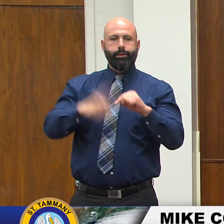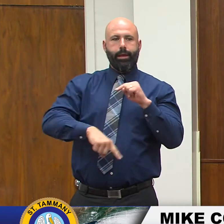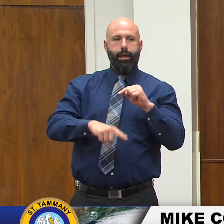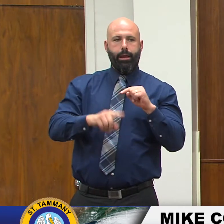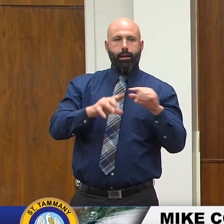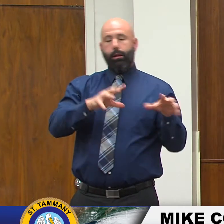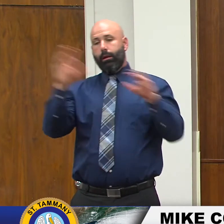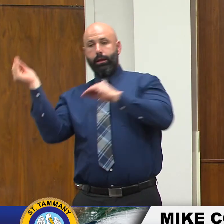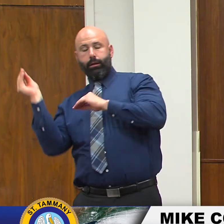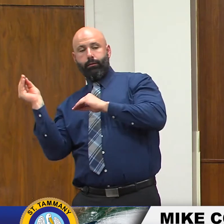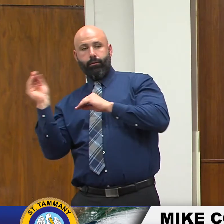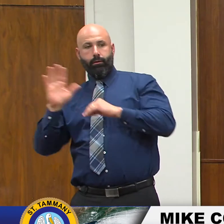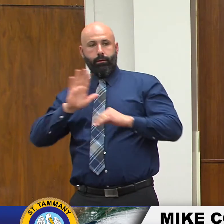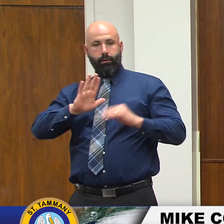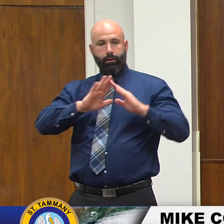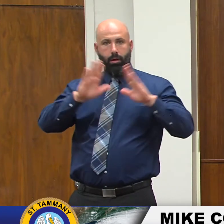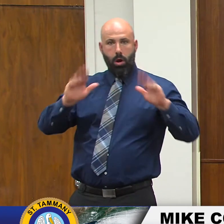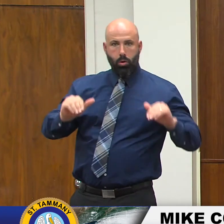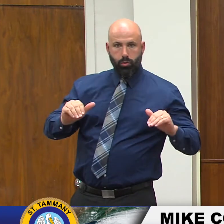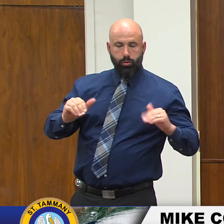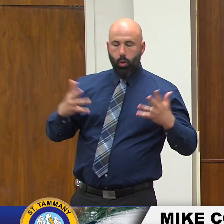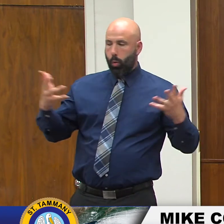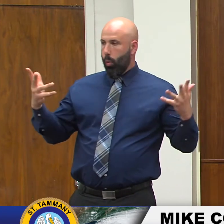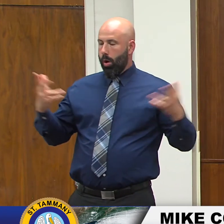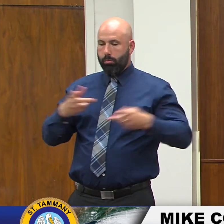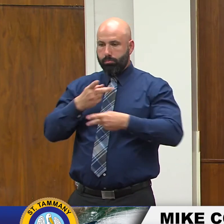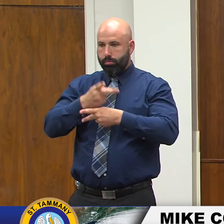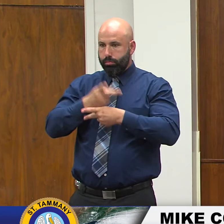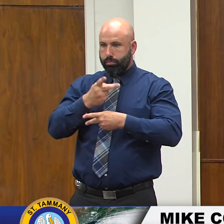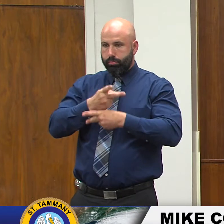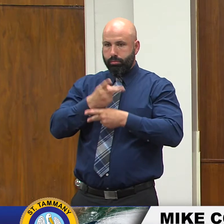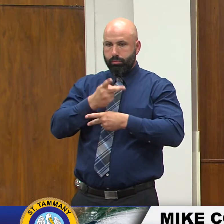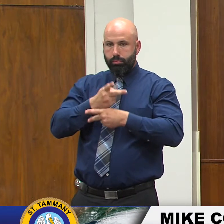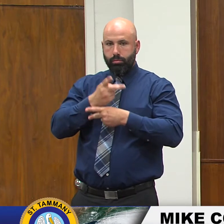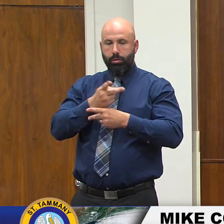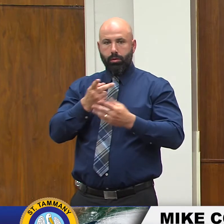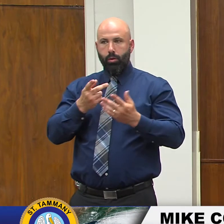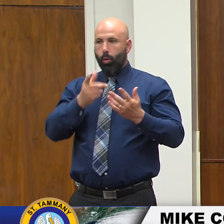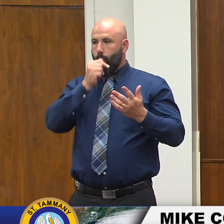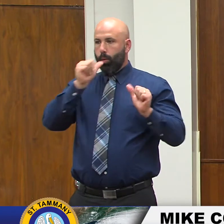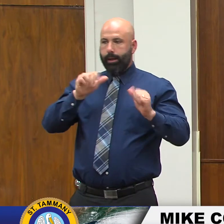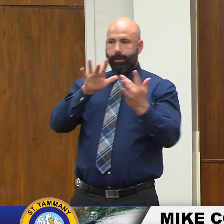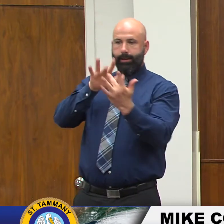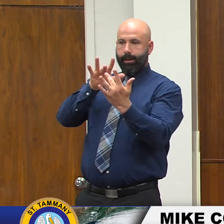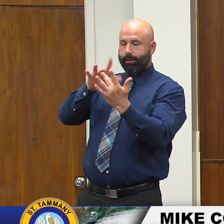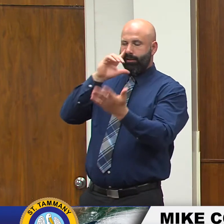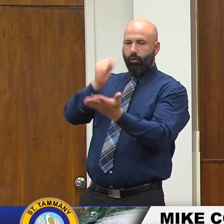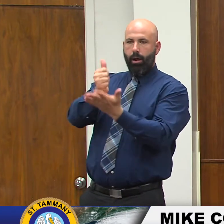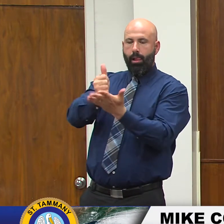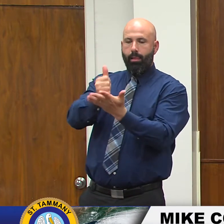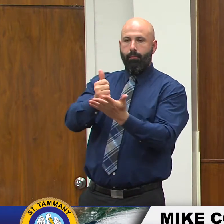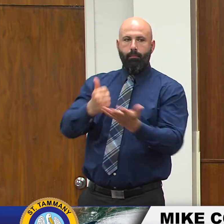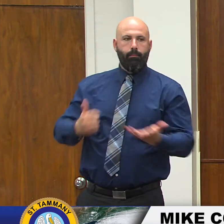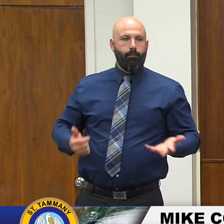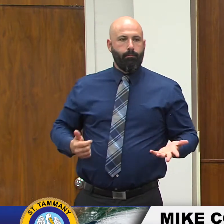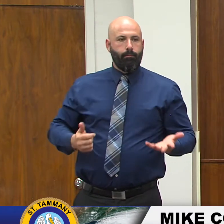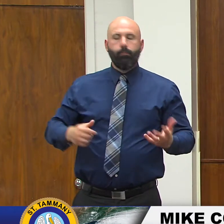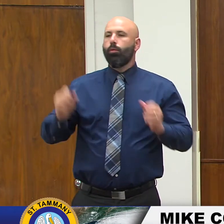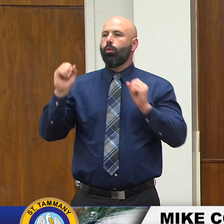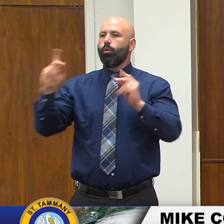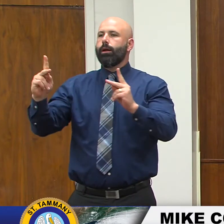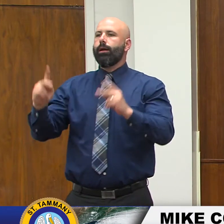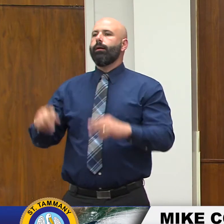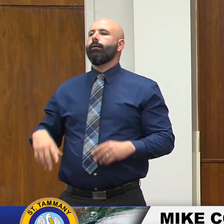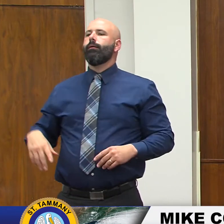they're living what precautions can they take um where can they contact for help okay uh they can